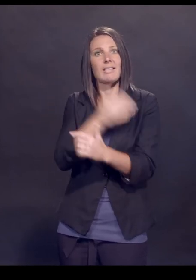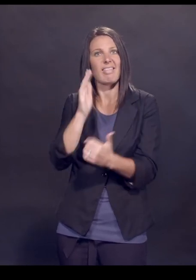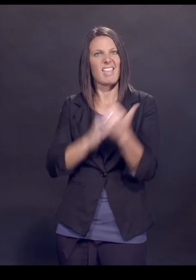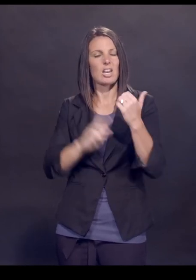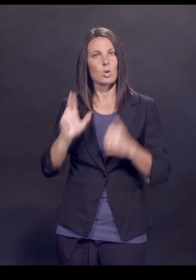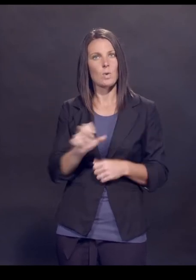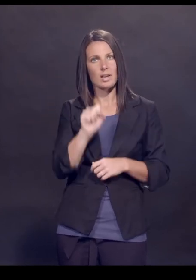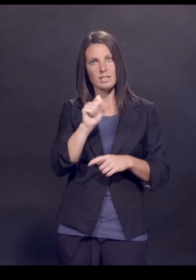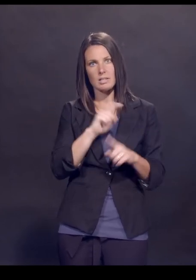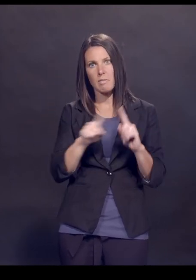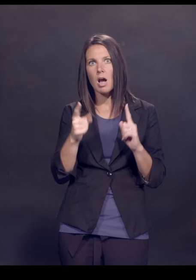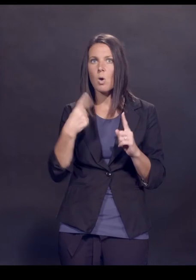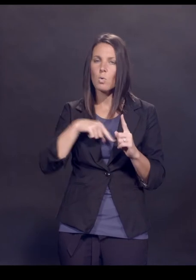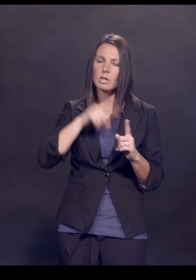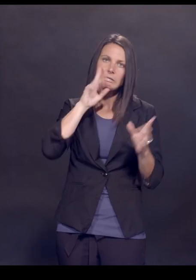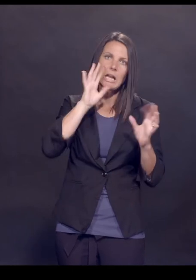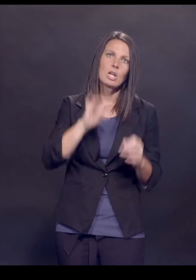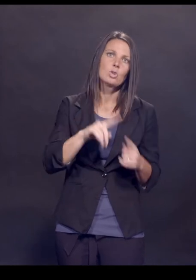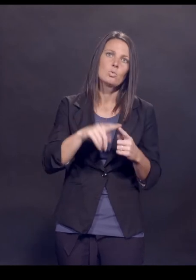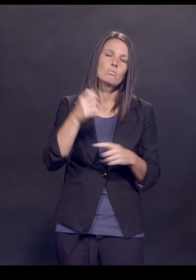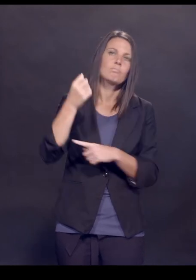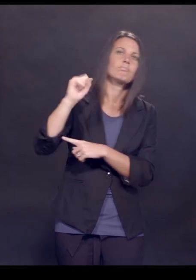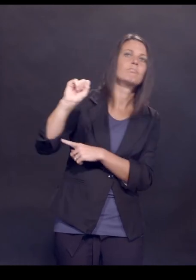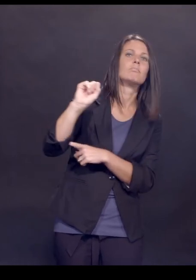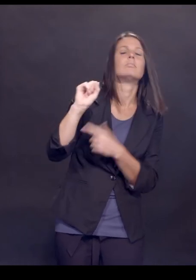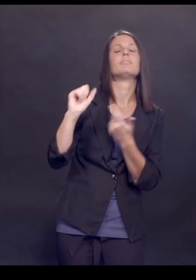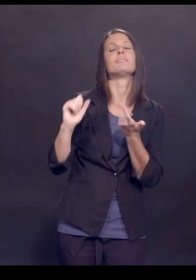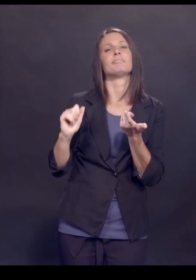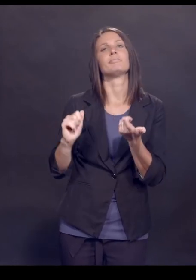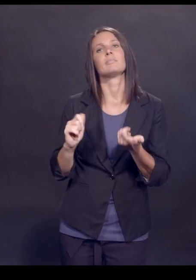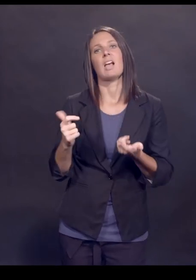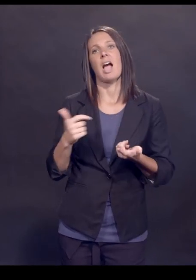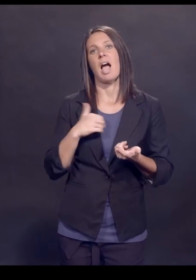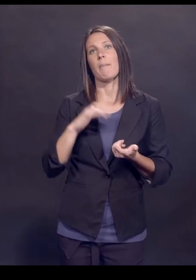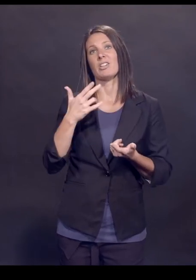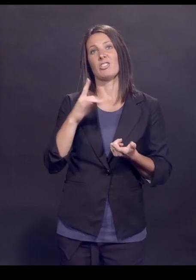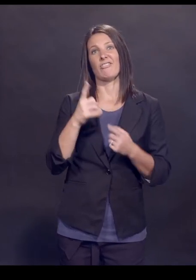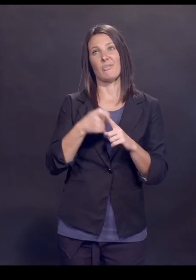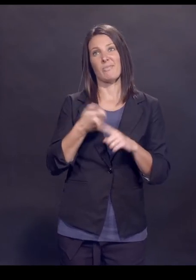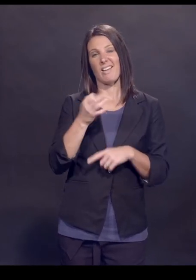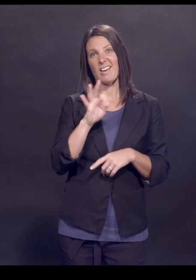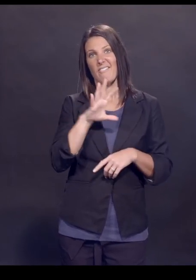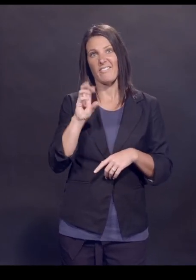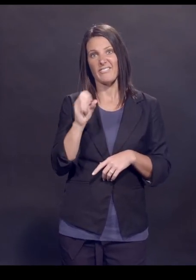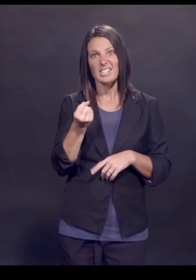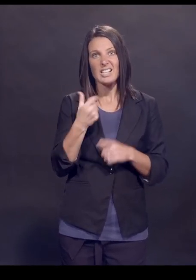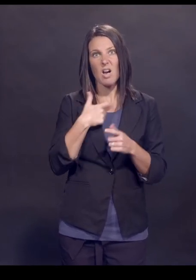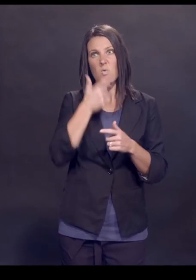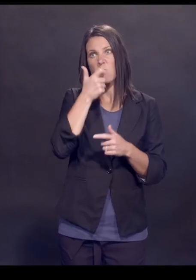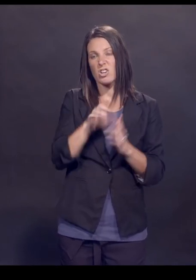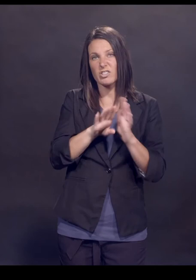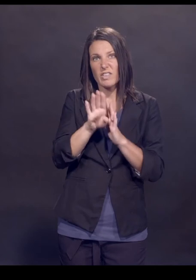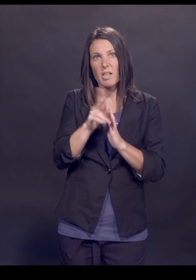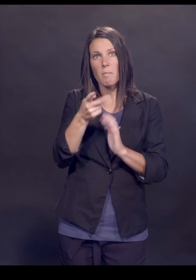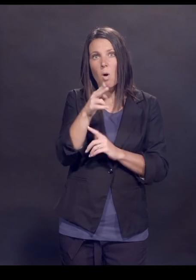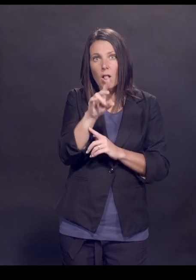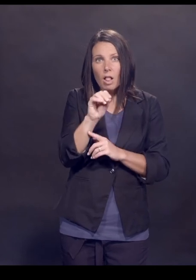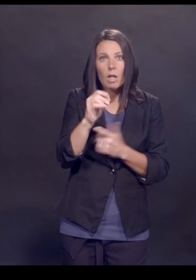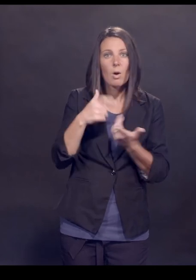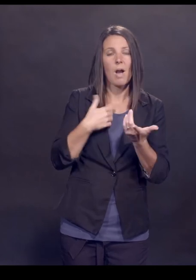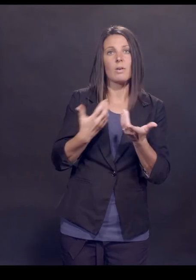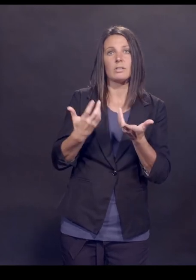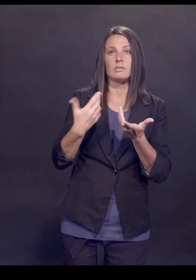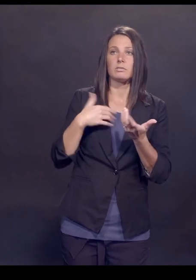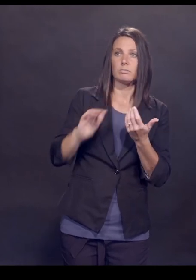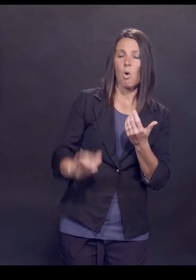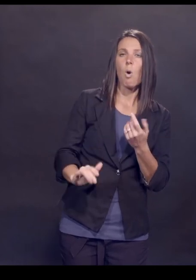virus, but we're choosing not to do it. I mean, I am a child of the 1950s. I mean, I watched the development of the polio vaccine. was a